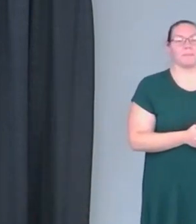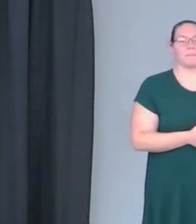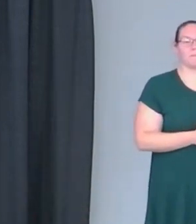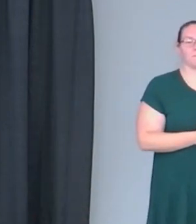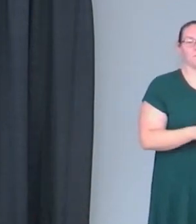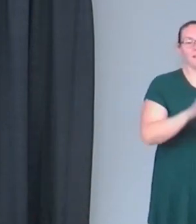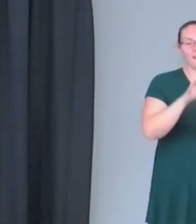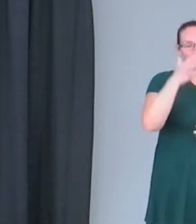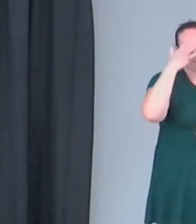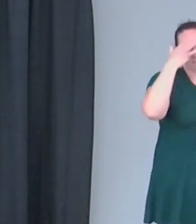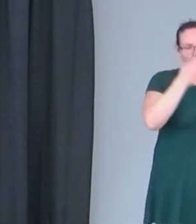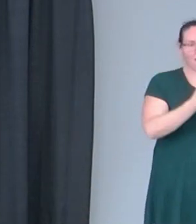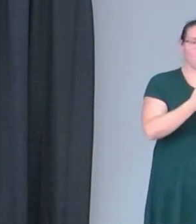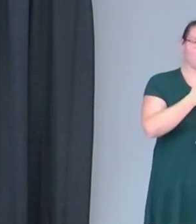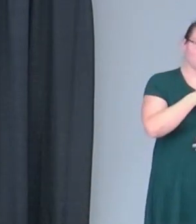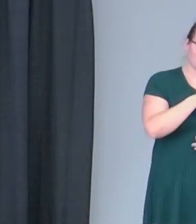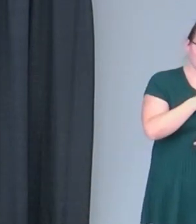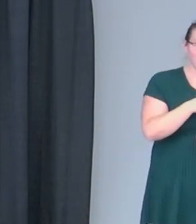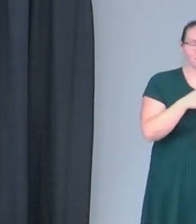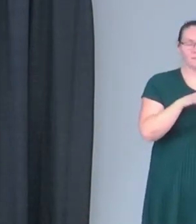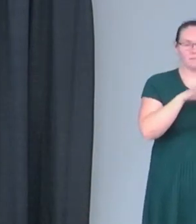element to your success?